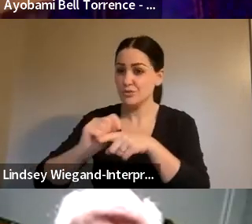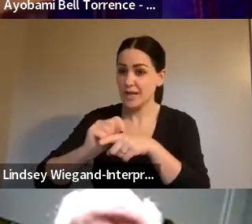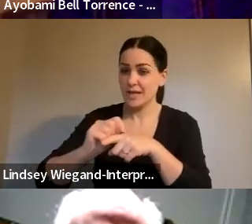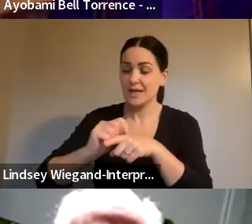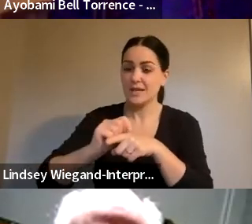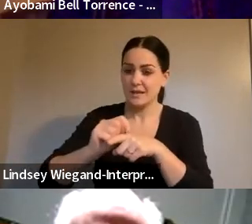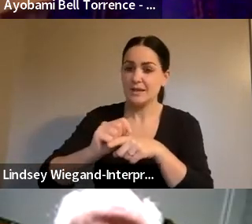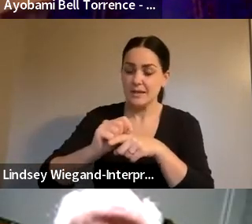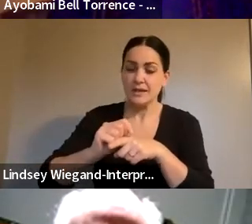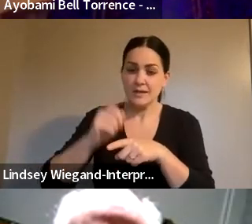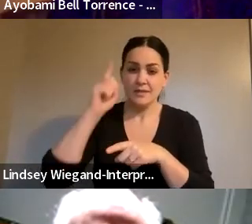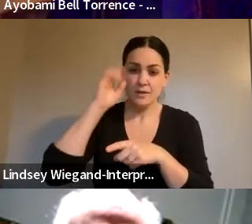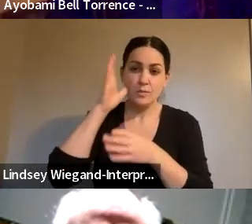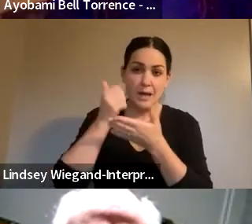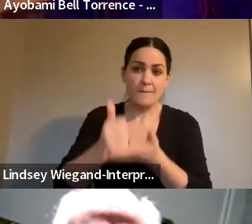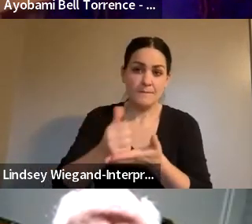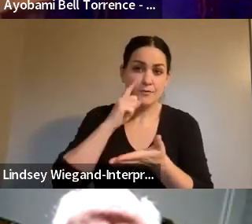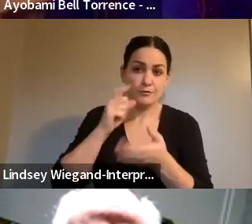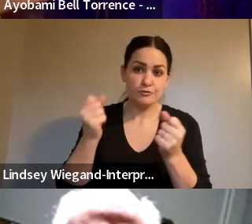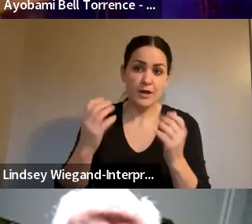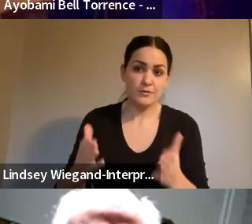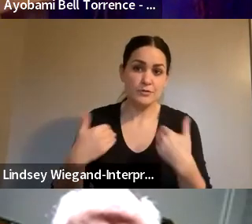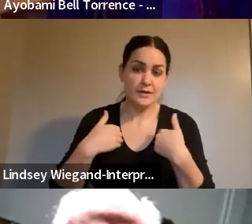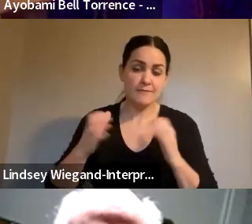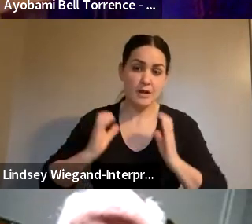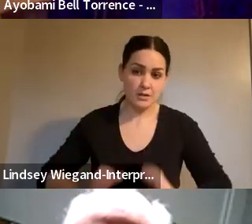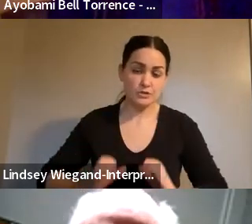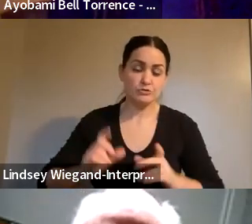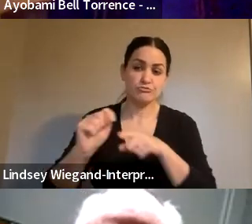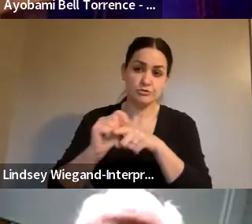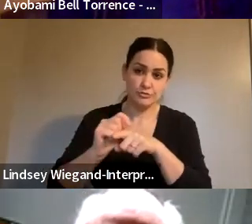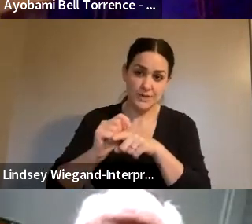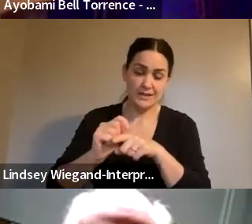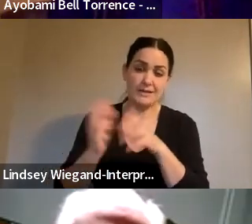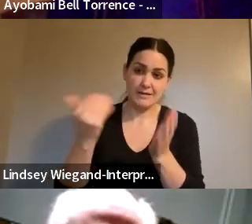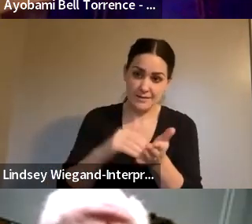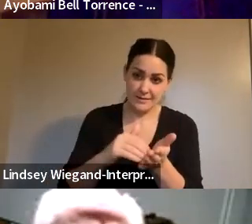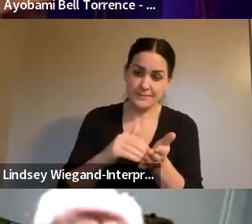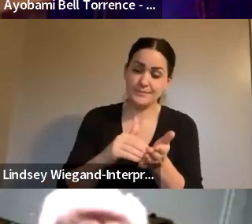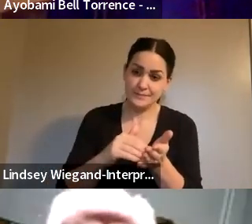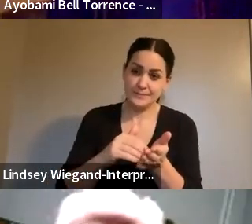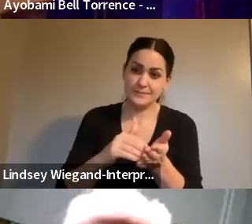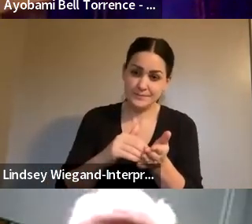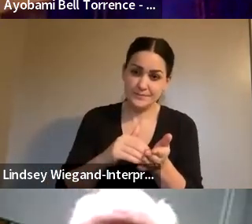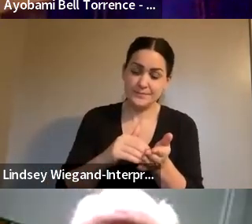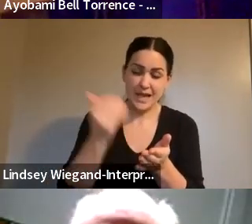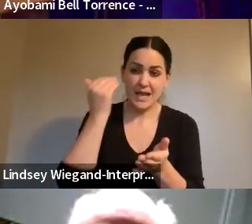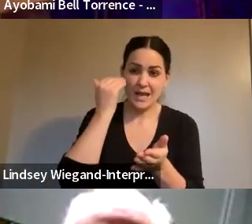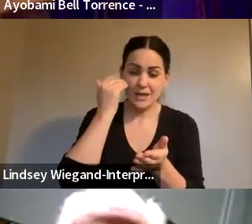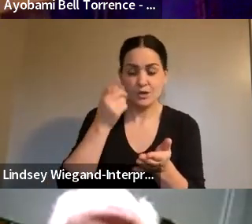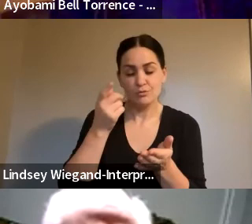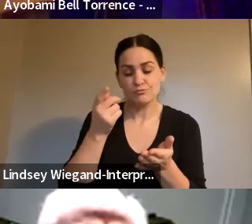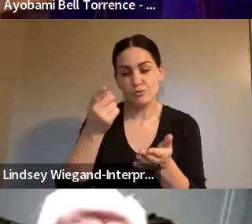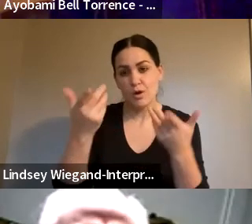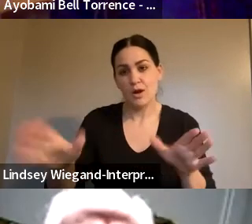for drivers to have customer training again. I know it was mentioned that they do have it